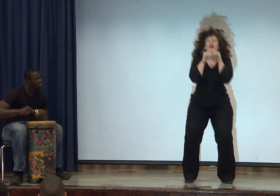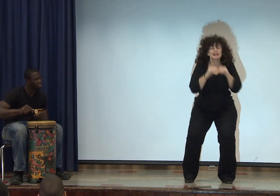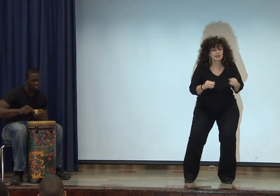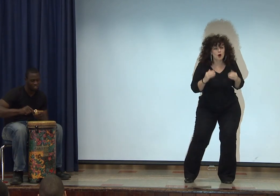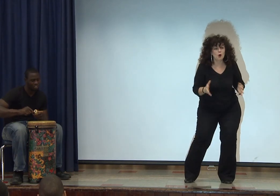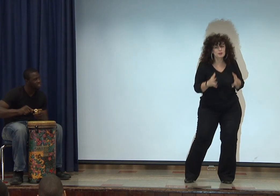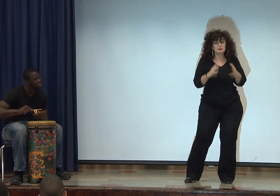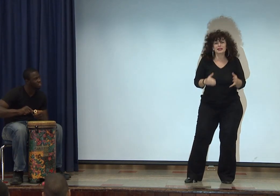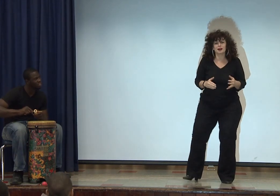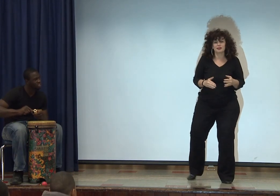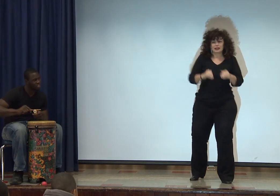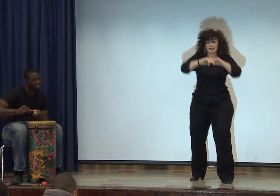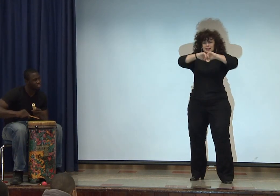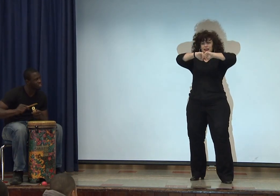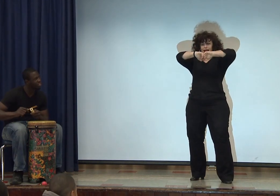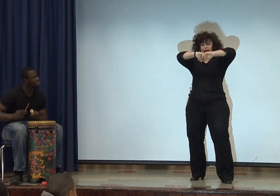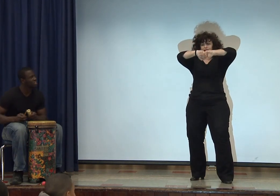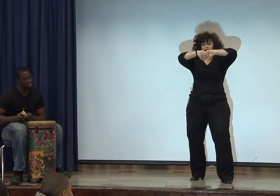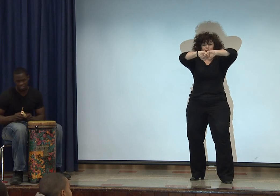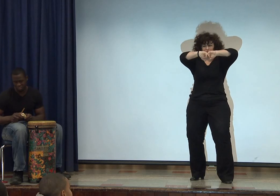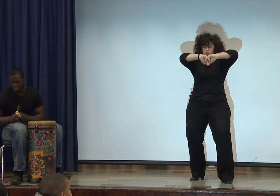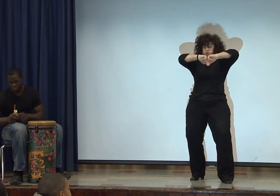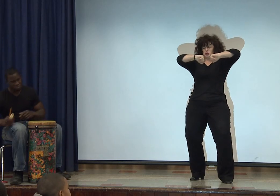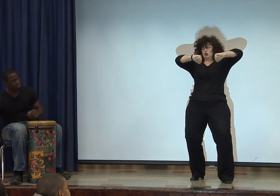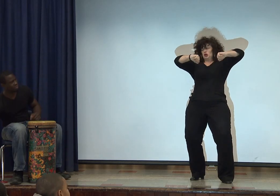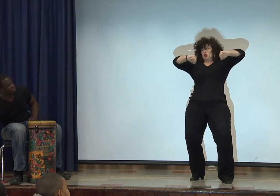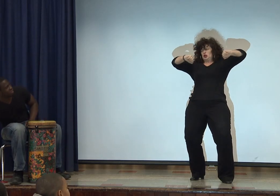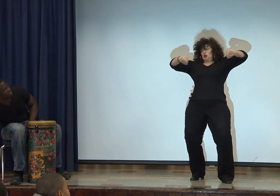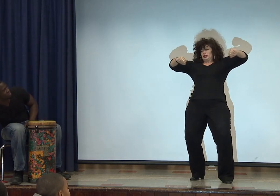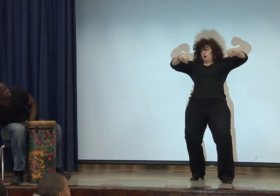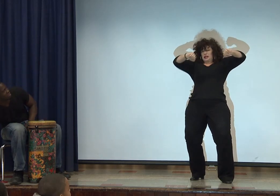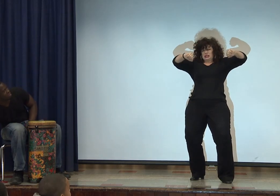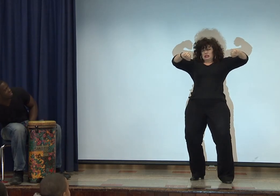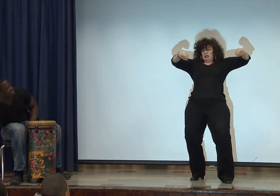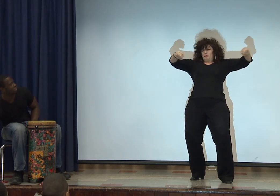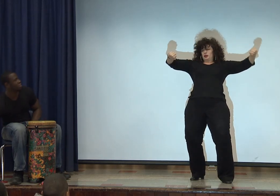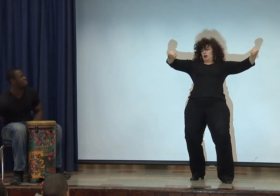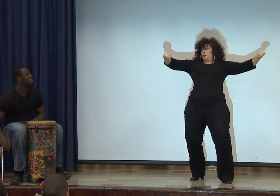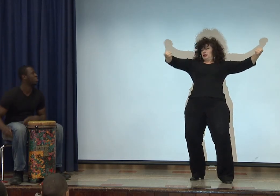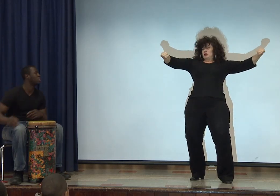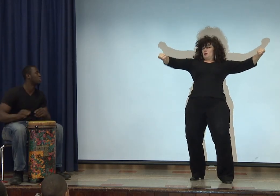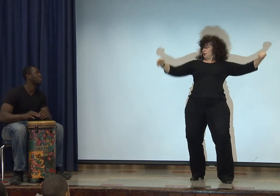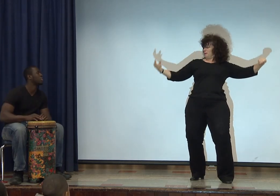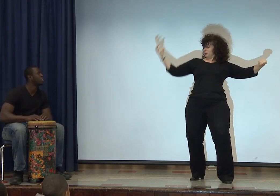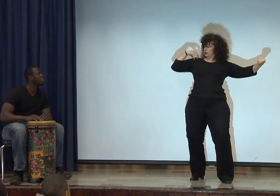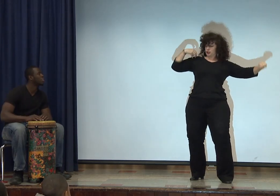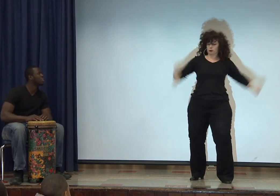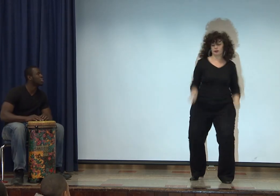Until the hole was big enough. And then the lion pulled it open. Pulled it open. Put the mouse on his shoulder.